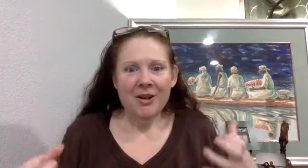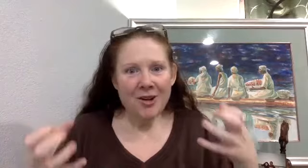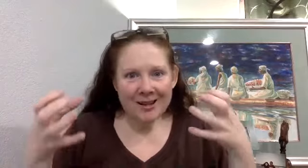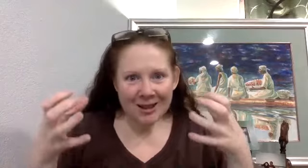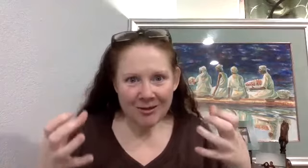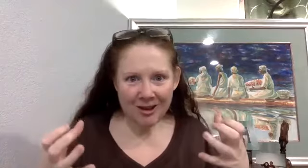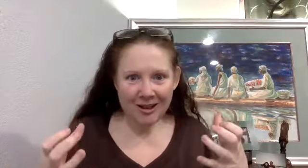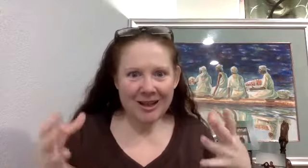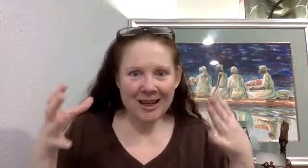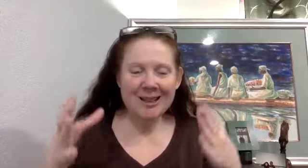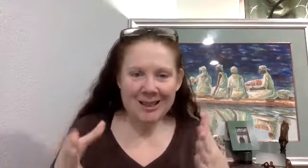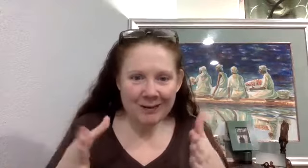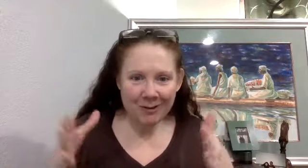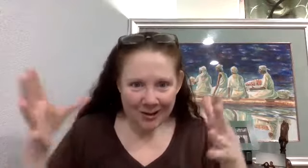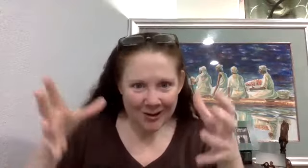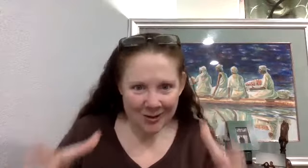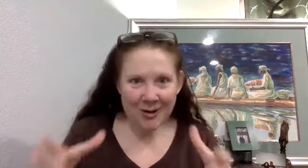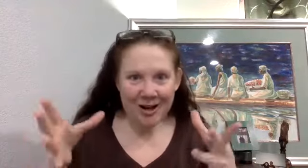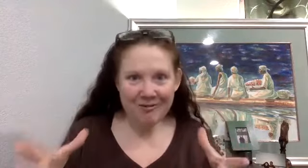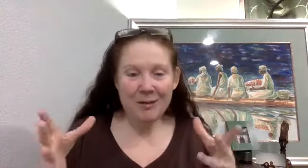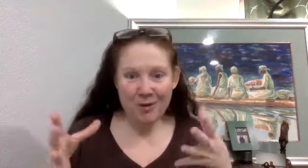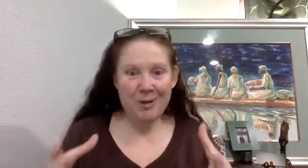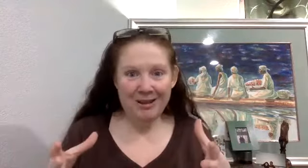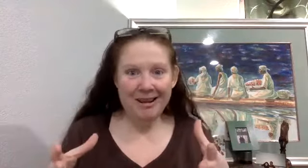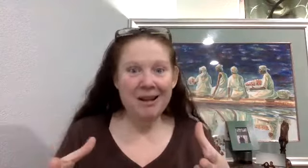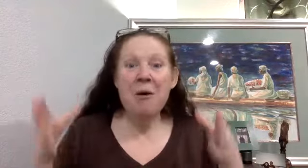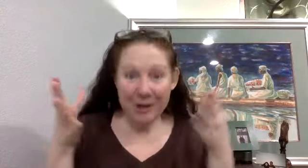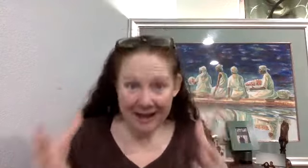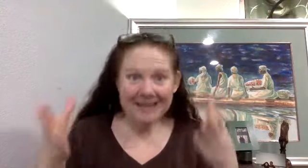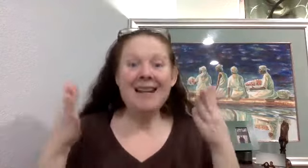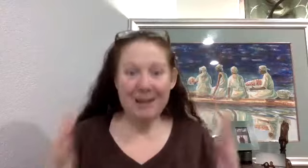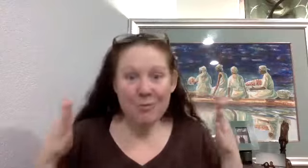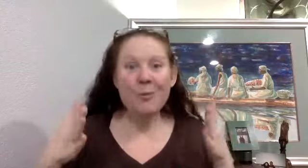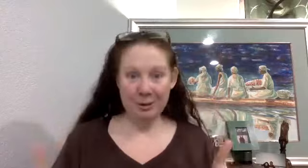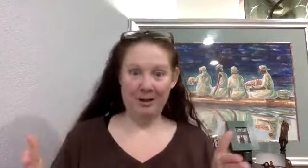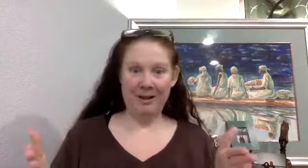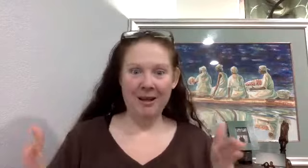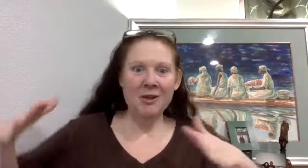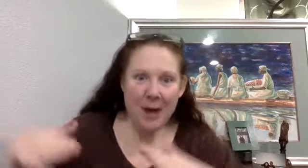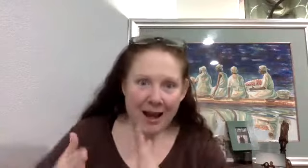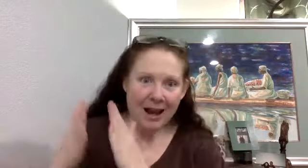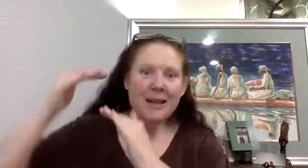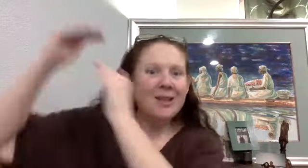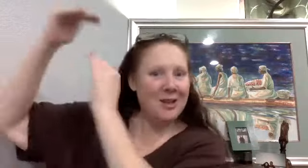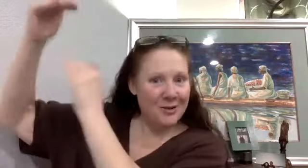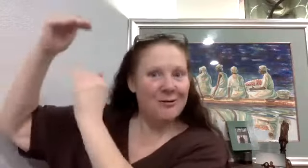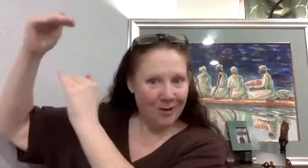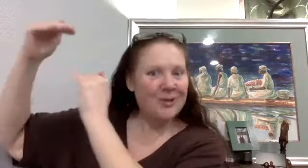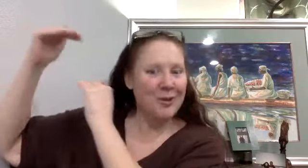Your activity, it's a different sort of immobility, but it is an immobility. So back coming to the universals